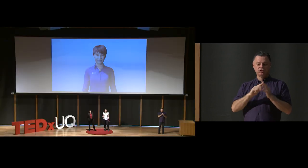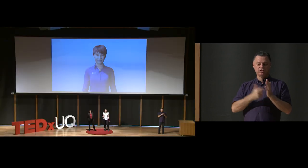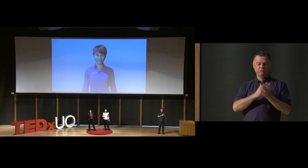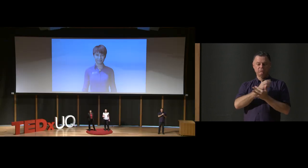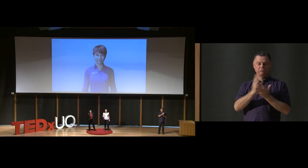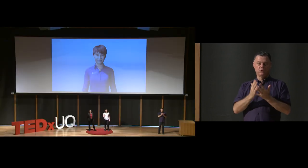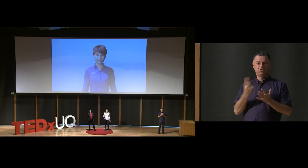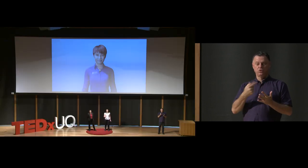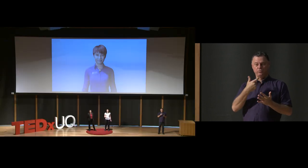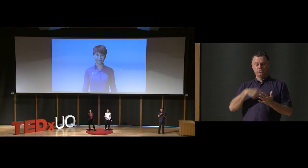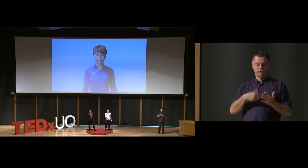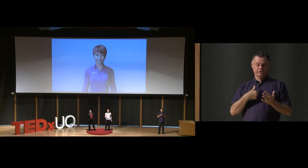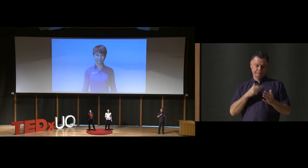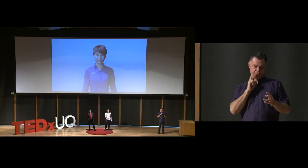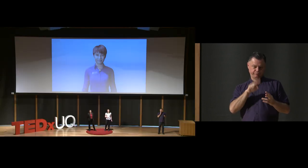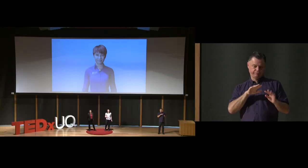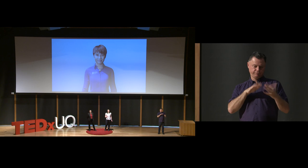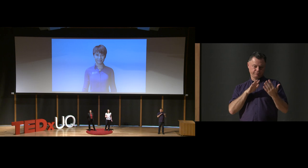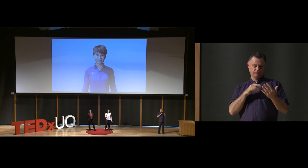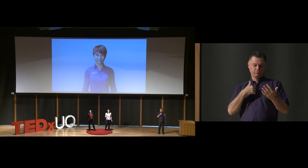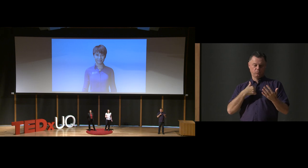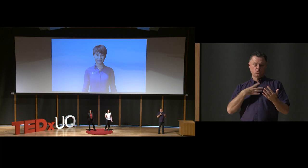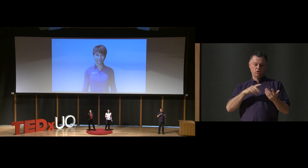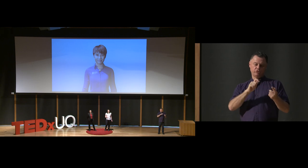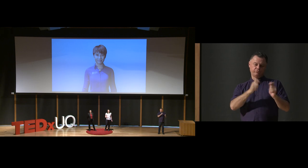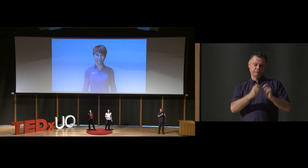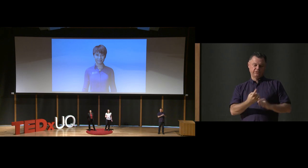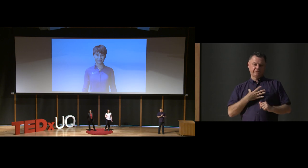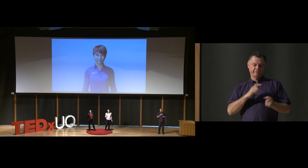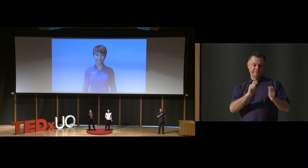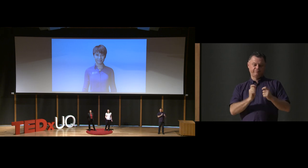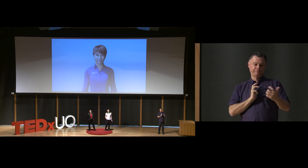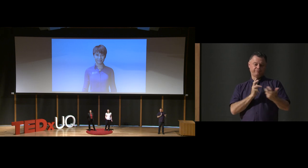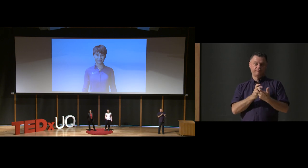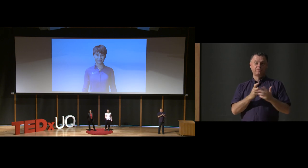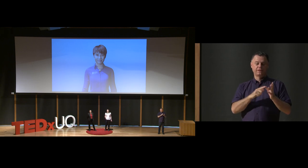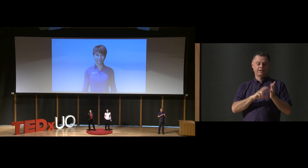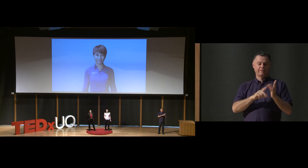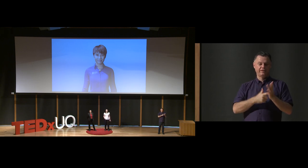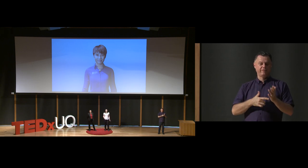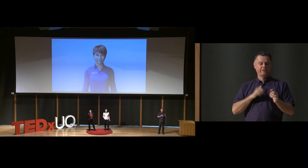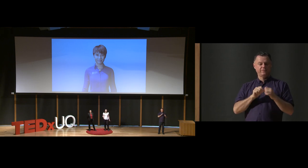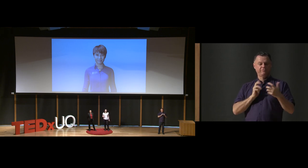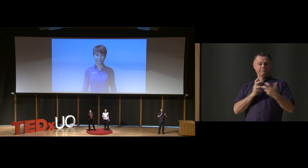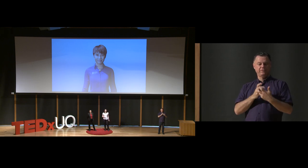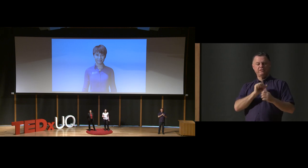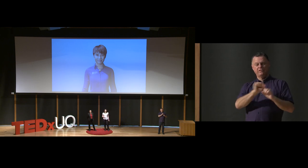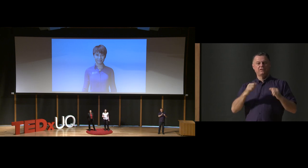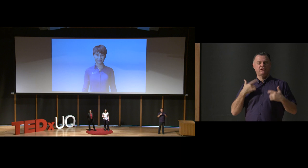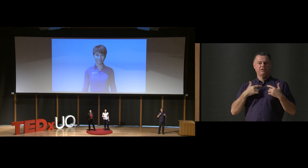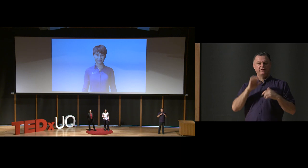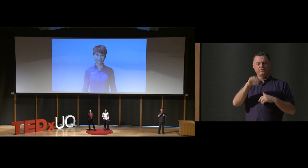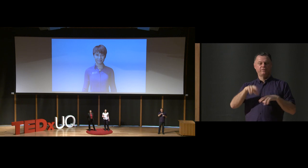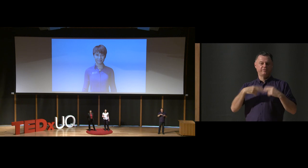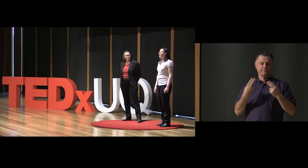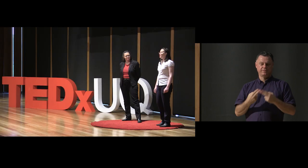the end user of these devices might like to be able to customize so that the avatar feels like a better fit in their home and with